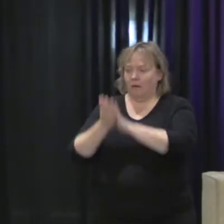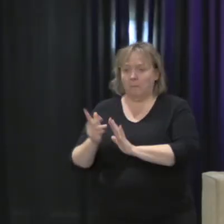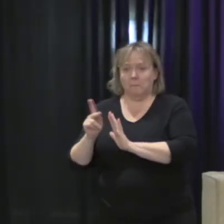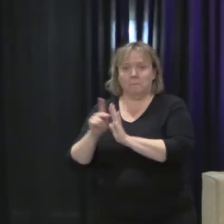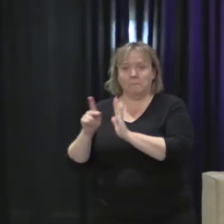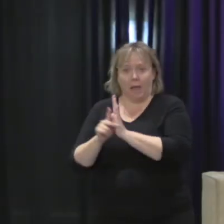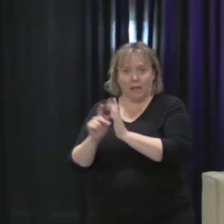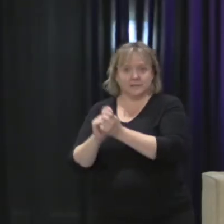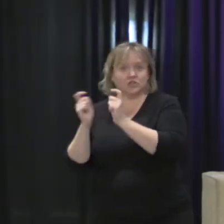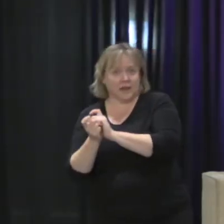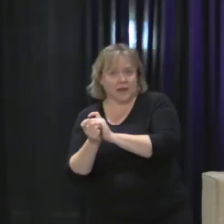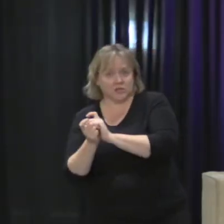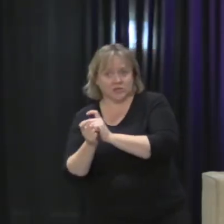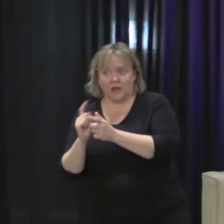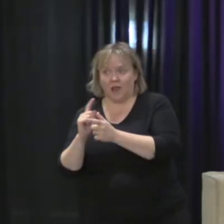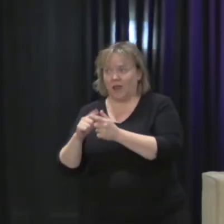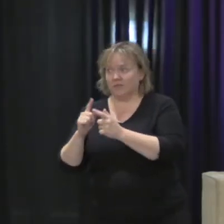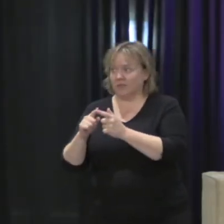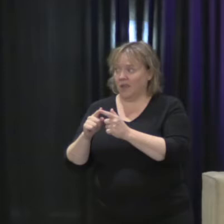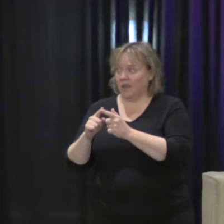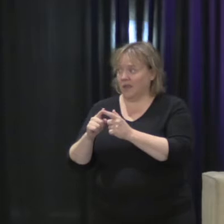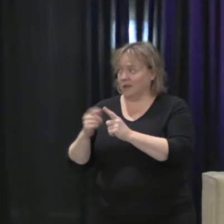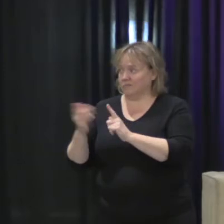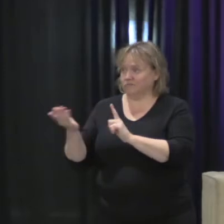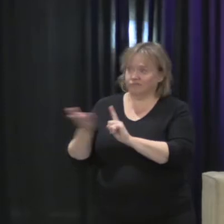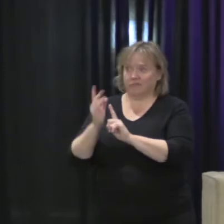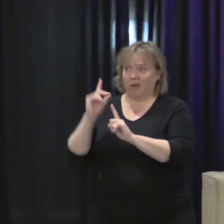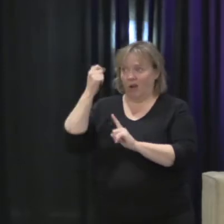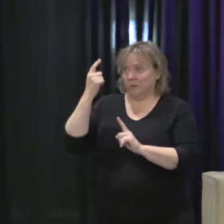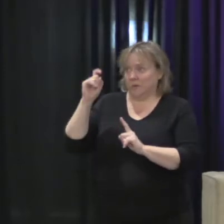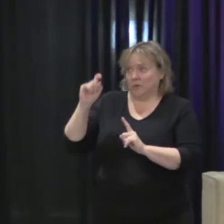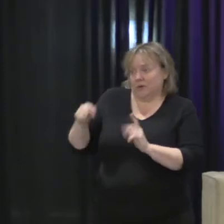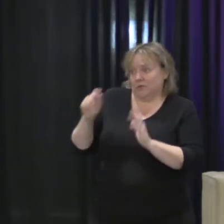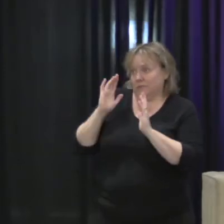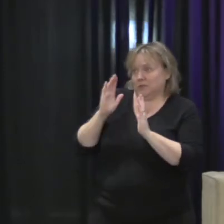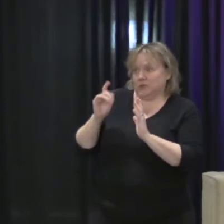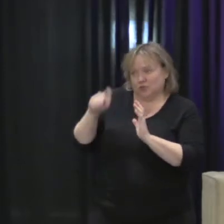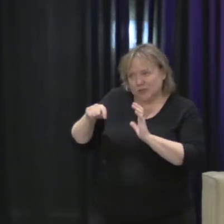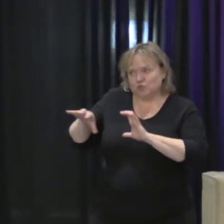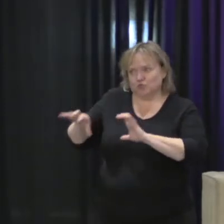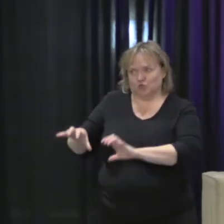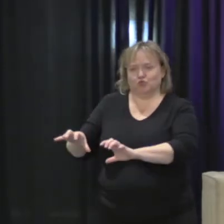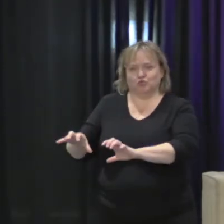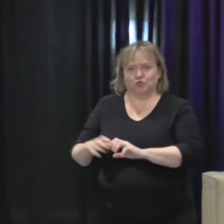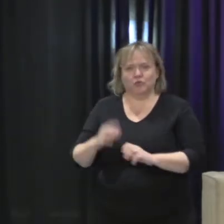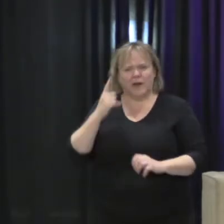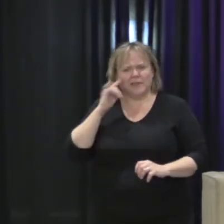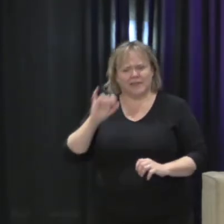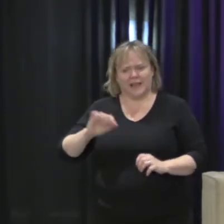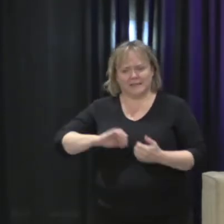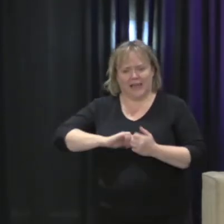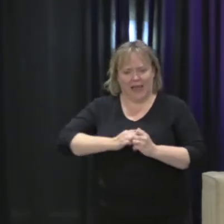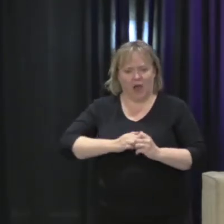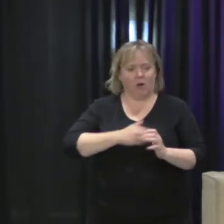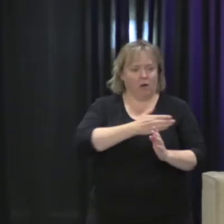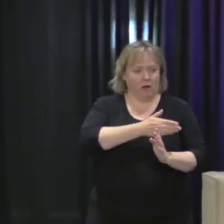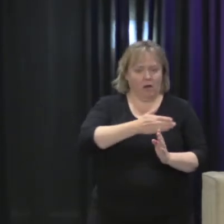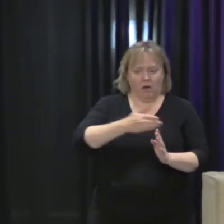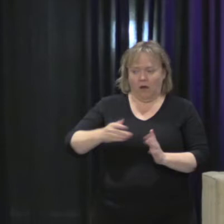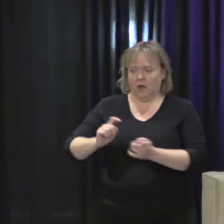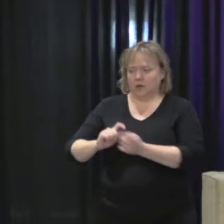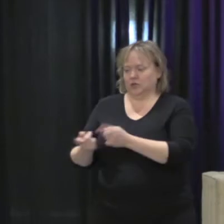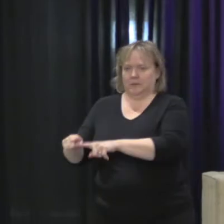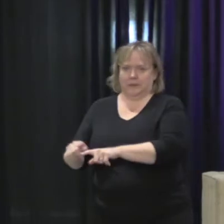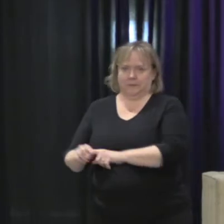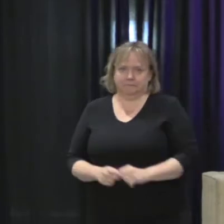to put its money where its mouth is. And these are all really important steps, I think, along the journey towards change. And so